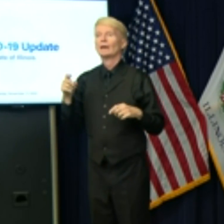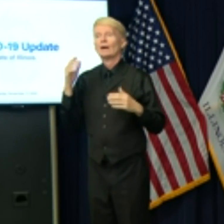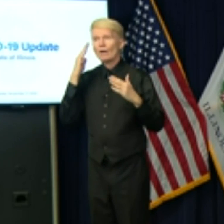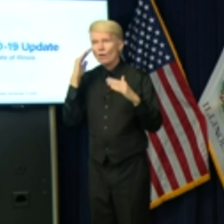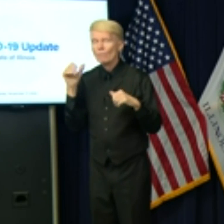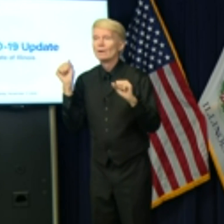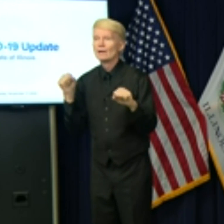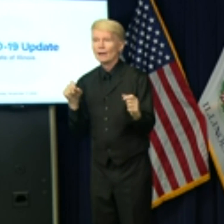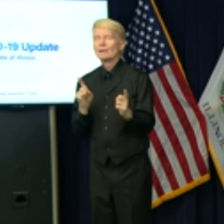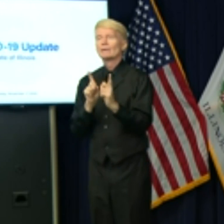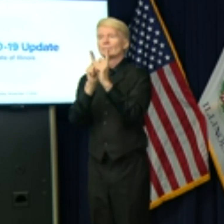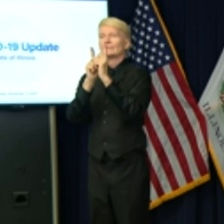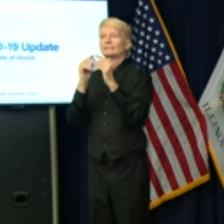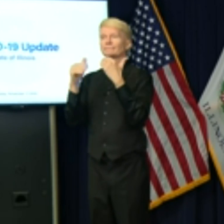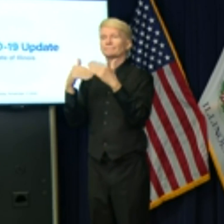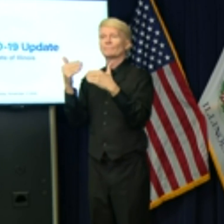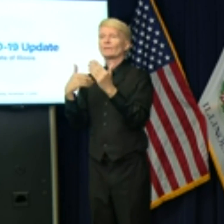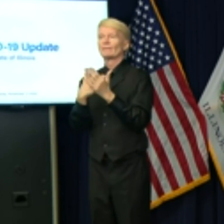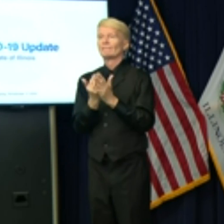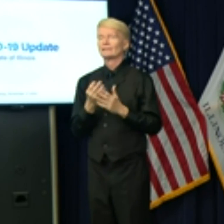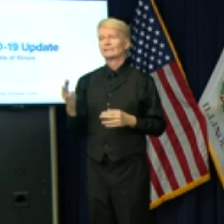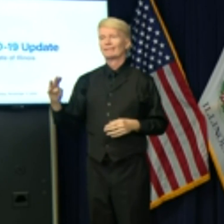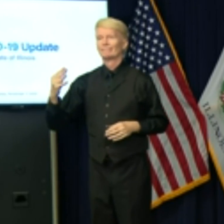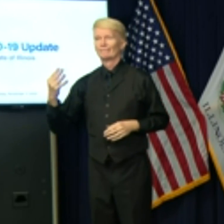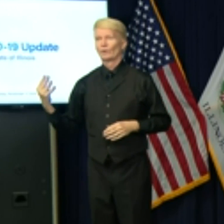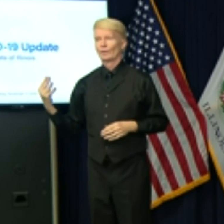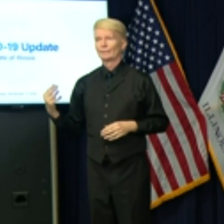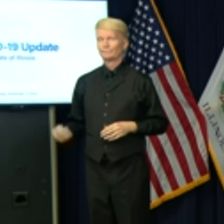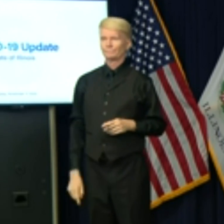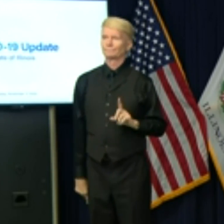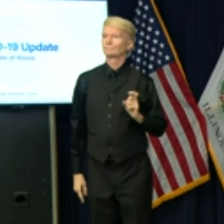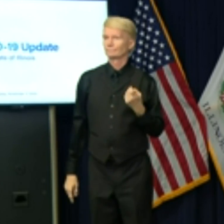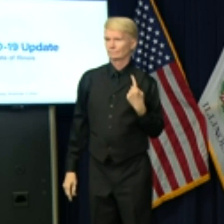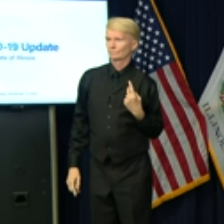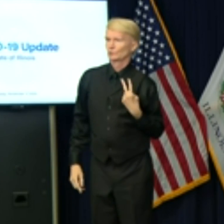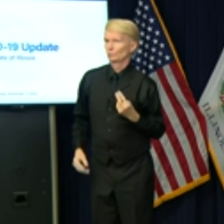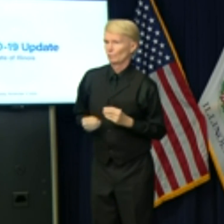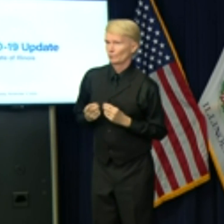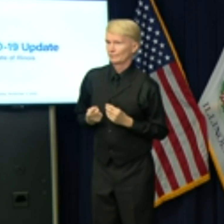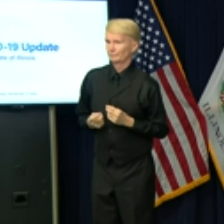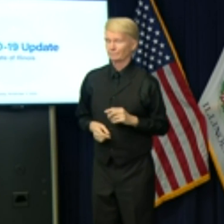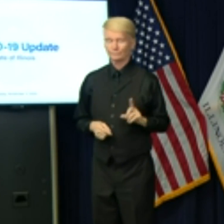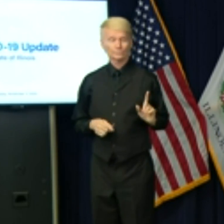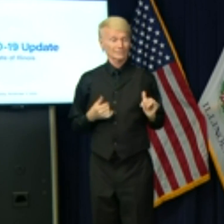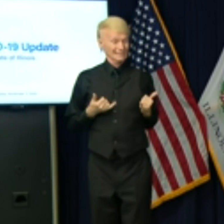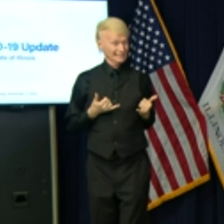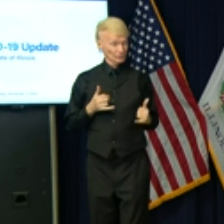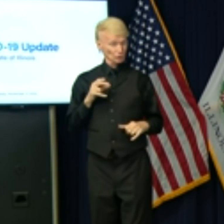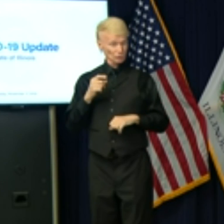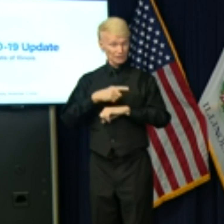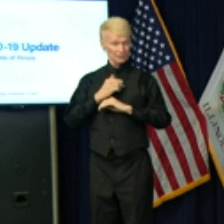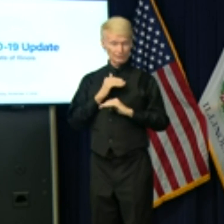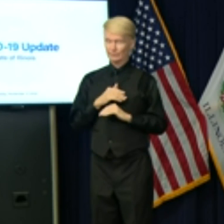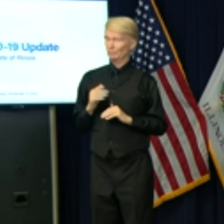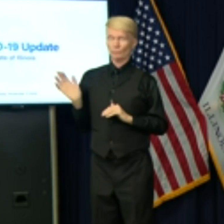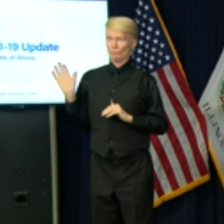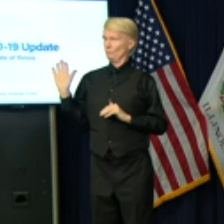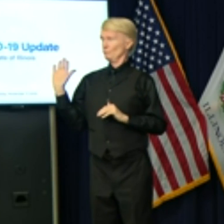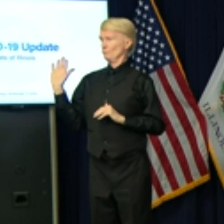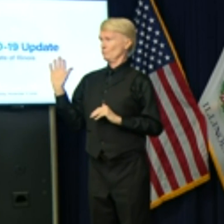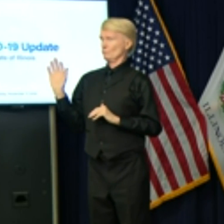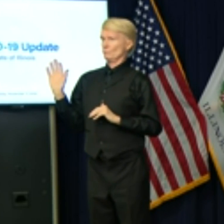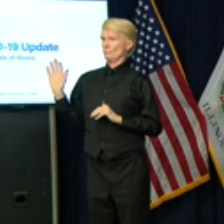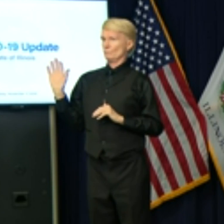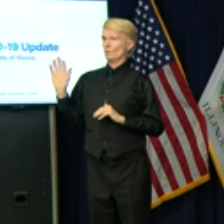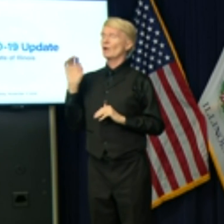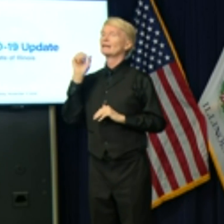of Phase 4. We'll get two more in the room, and then we've got to go online. So this is 30 days, right? No, there's not a 30-day limit on it. The executive orders